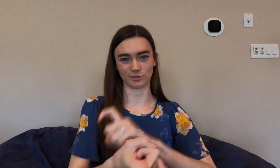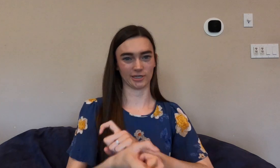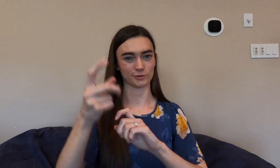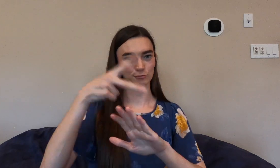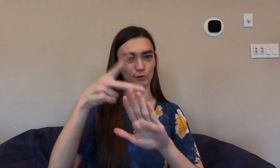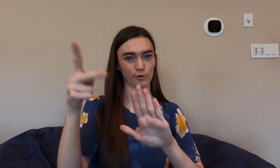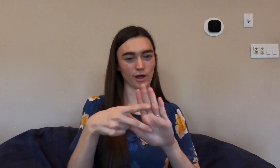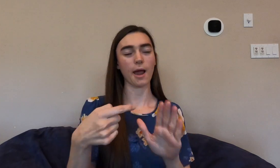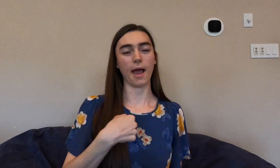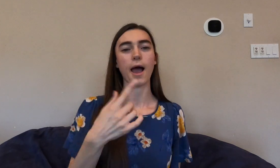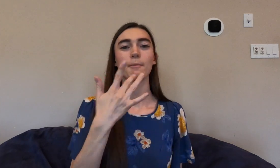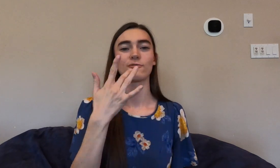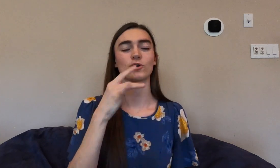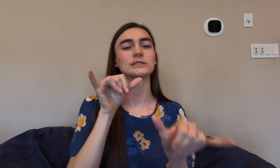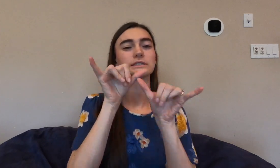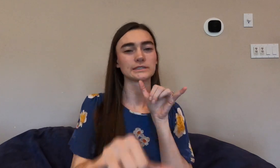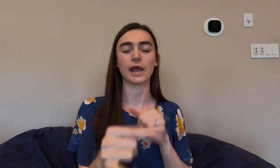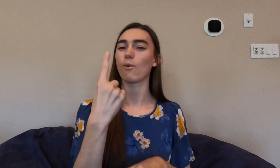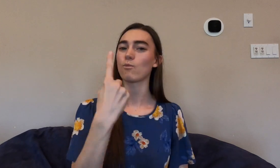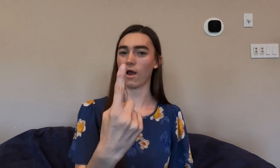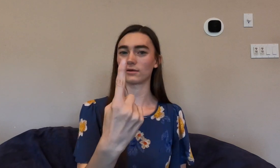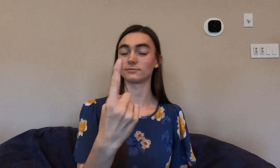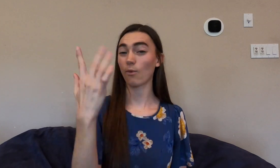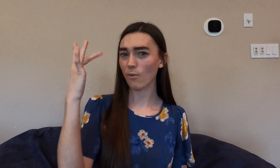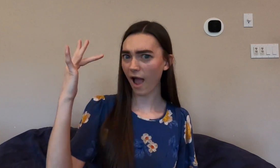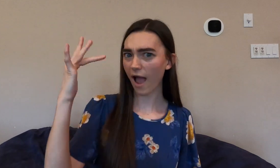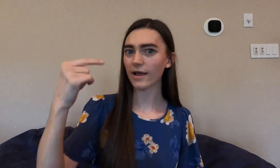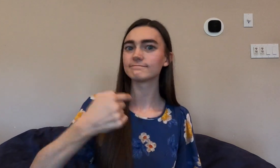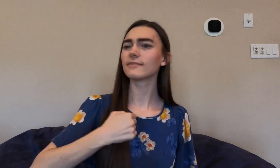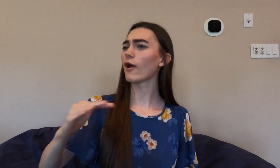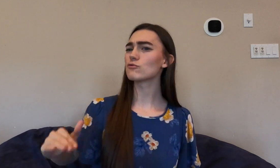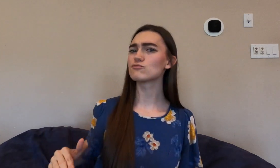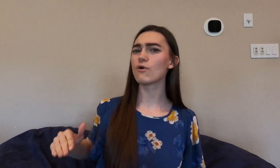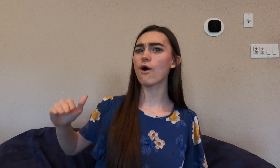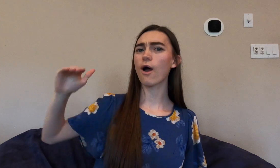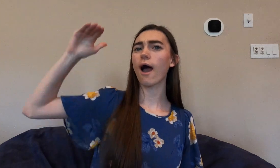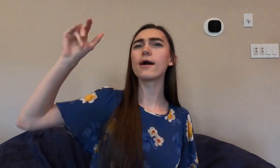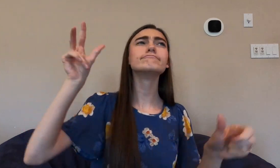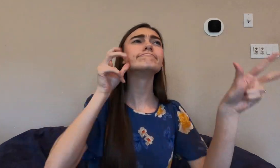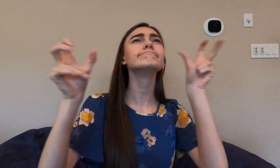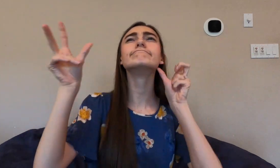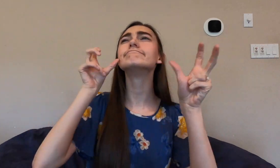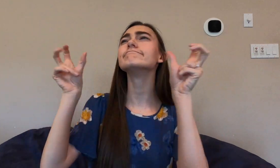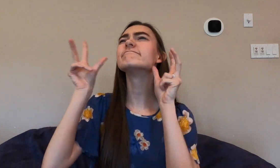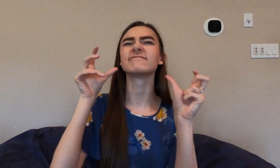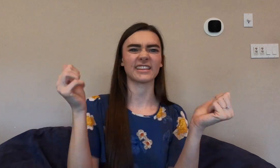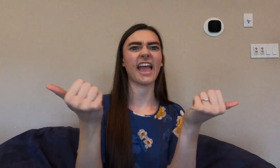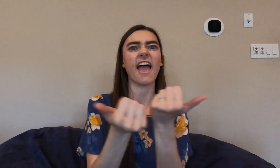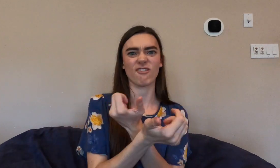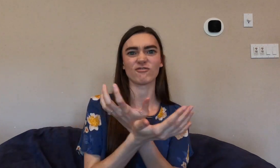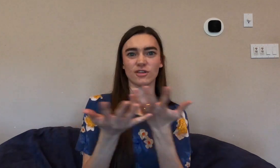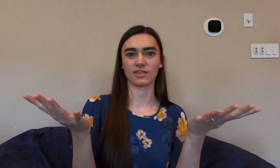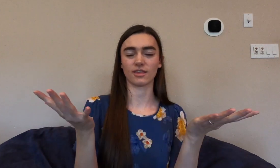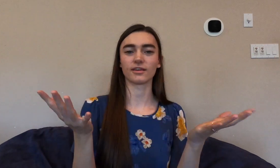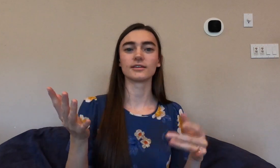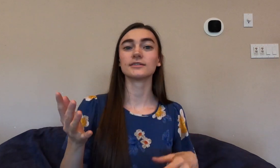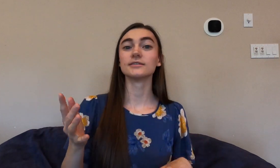to change the programs. I prefer to stay on one and that's because I grew up hearing everything.